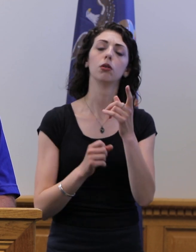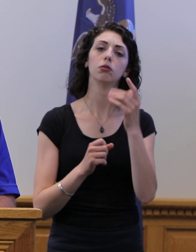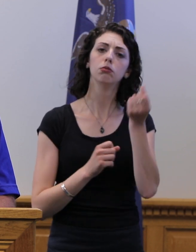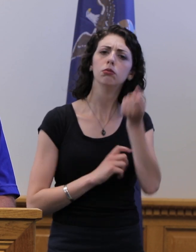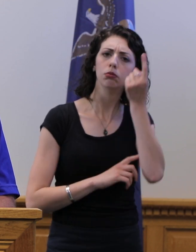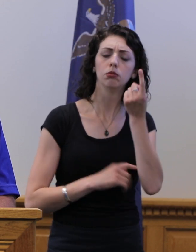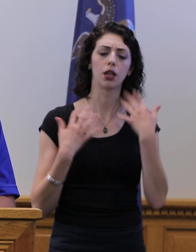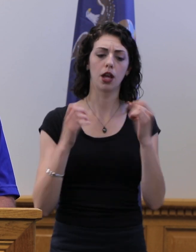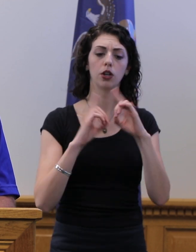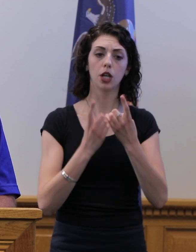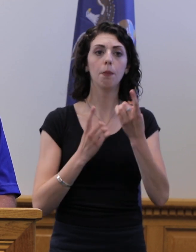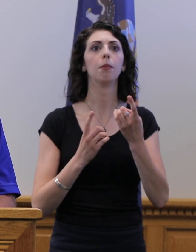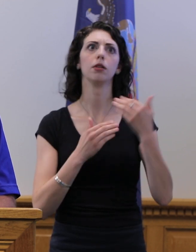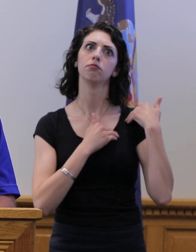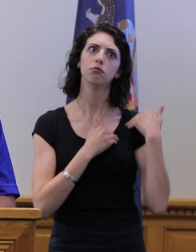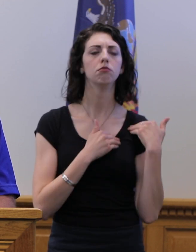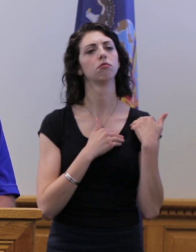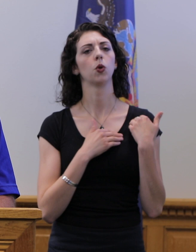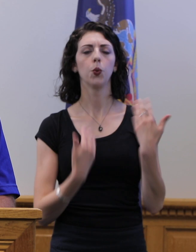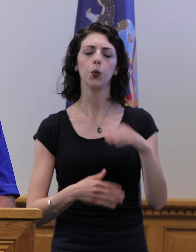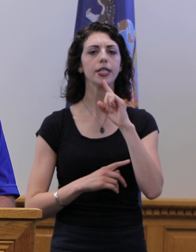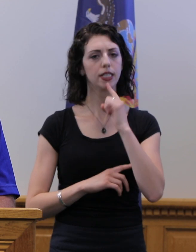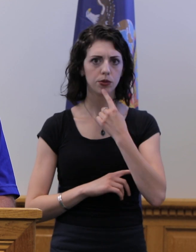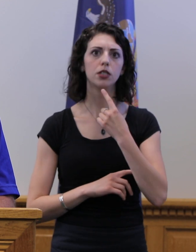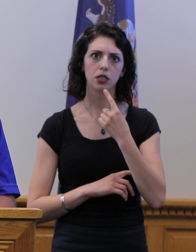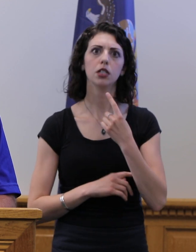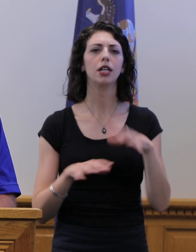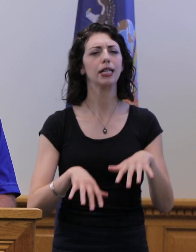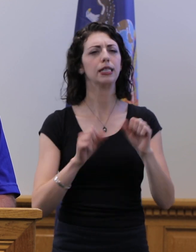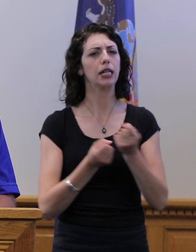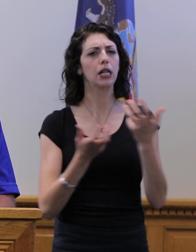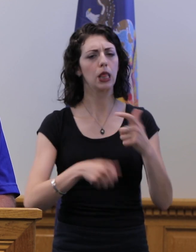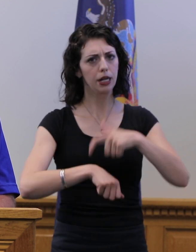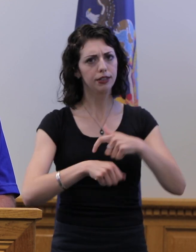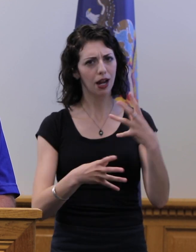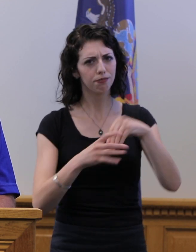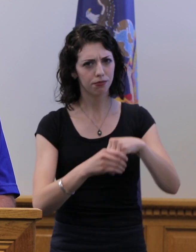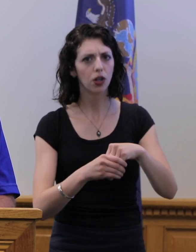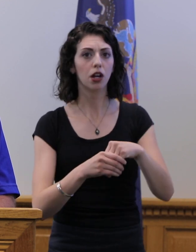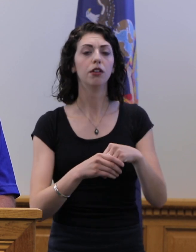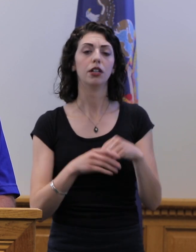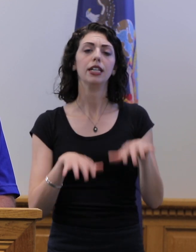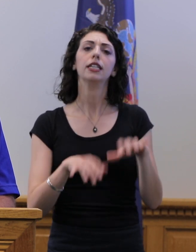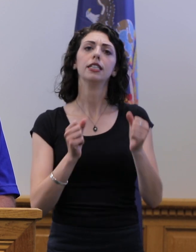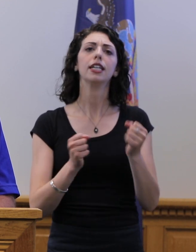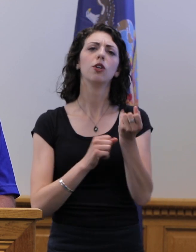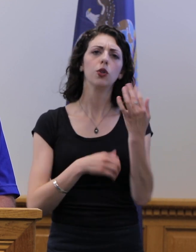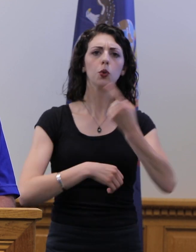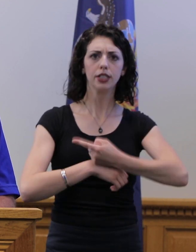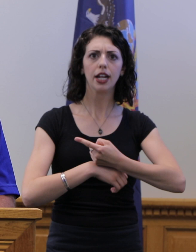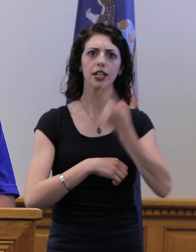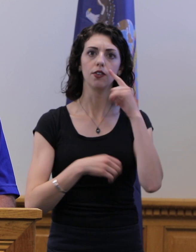responsibility very seriously. This is a time-consuming process. It usually takes a few days for the Health Department to receive